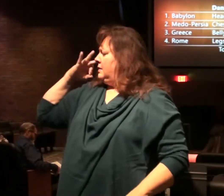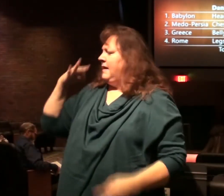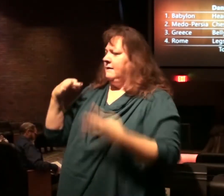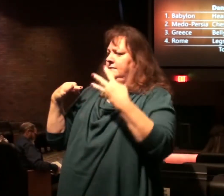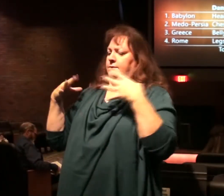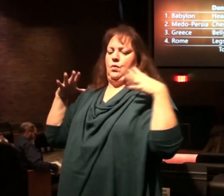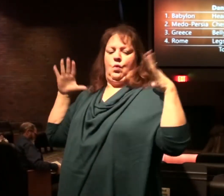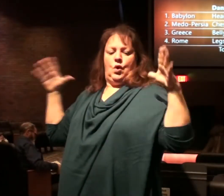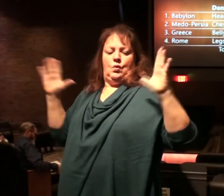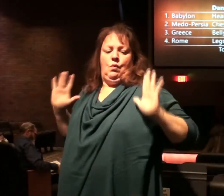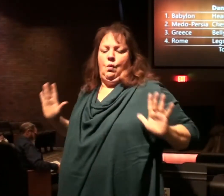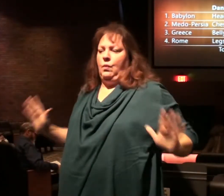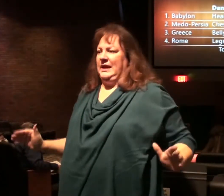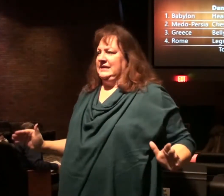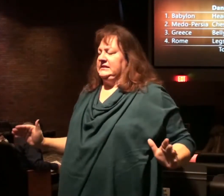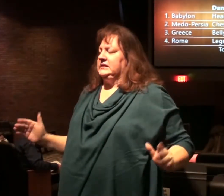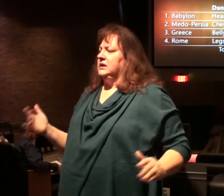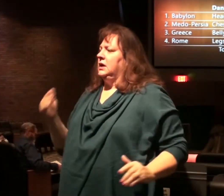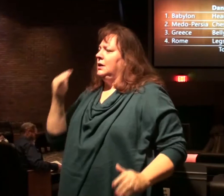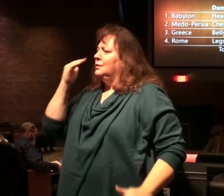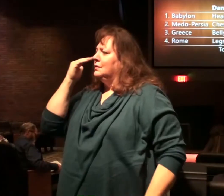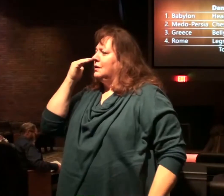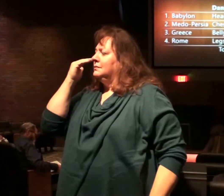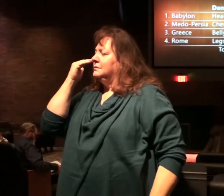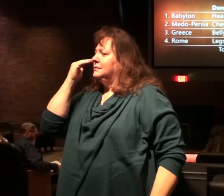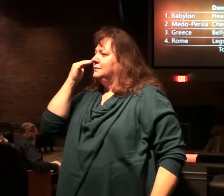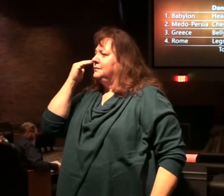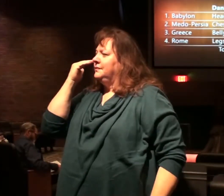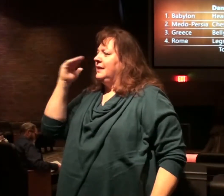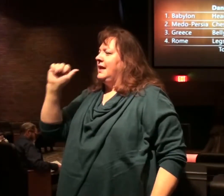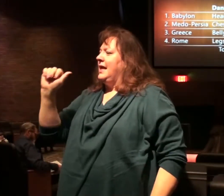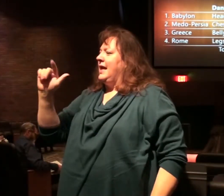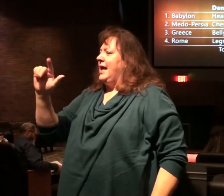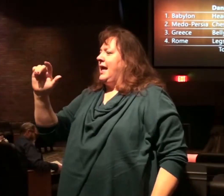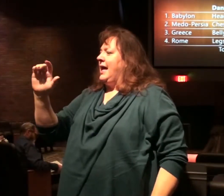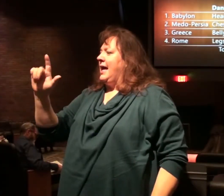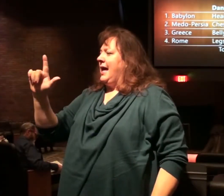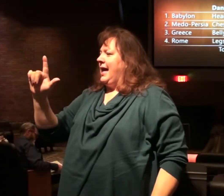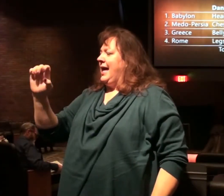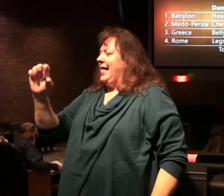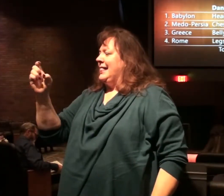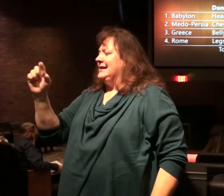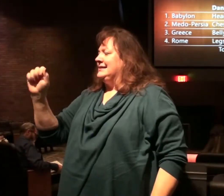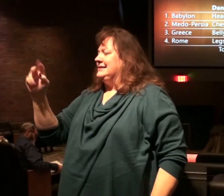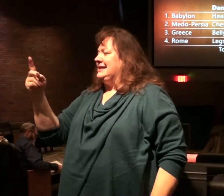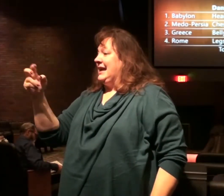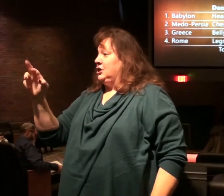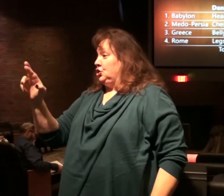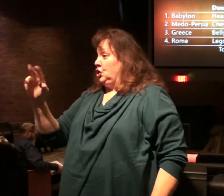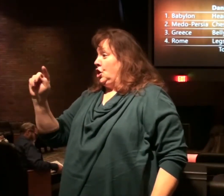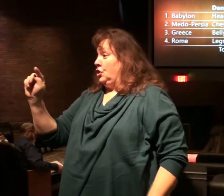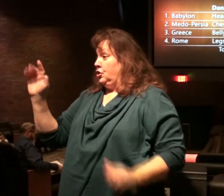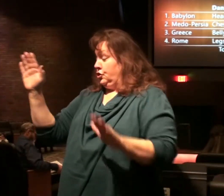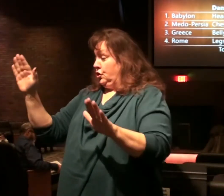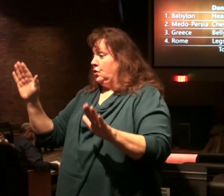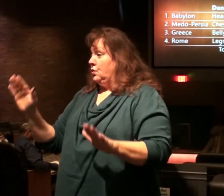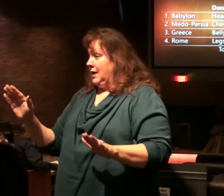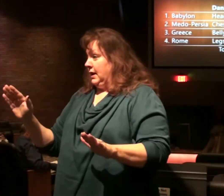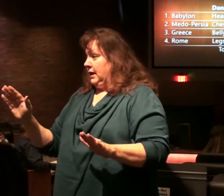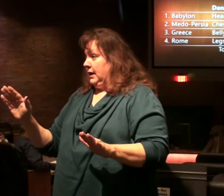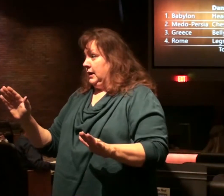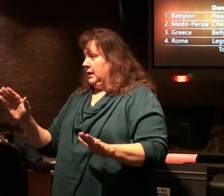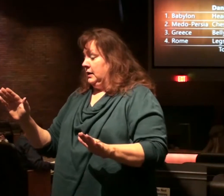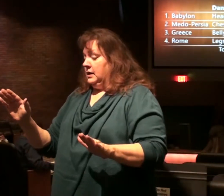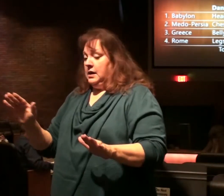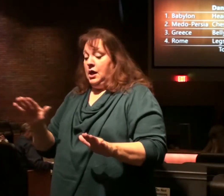four wings of a bird. You know, Alexander the Great conquered the world by the time he was 33.